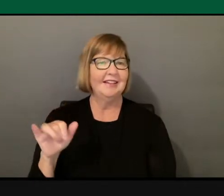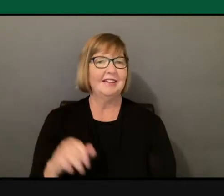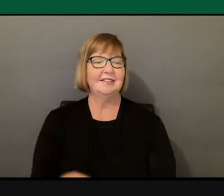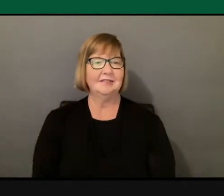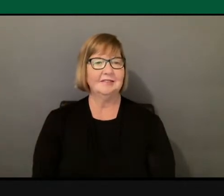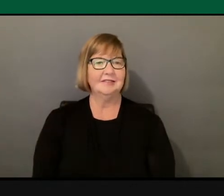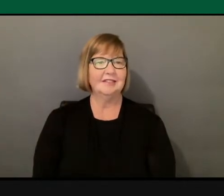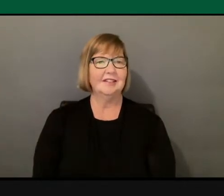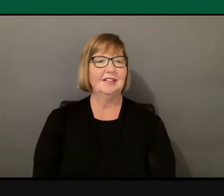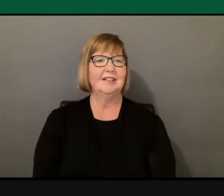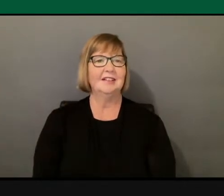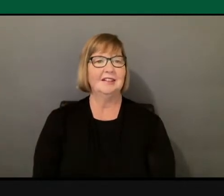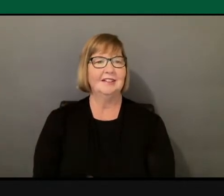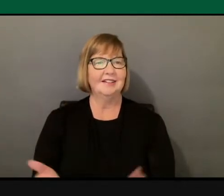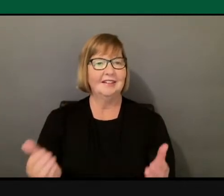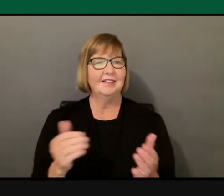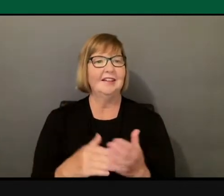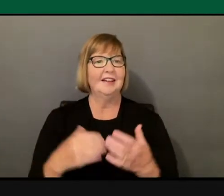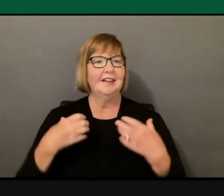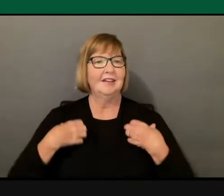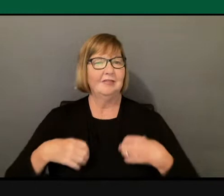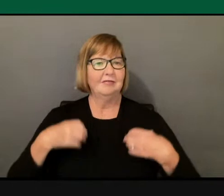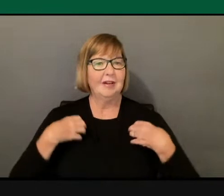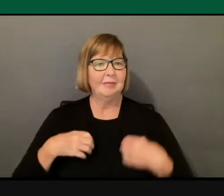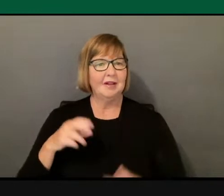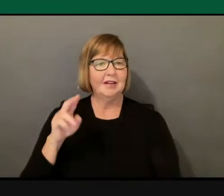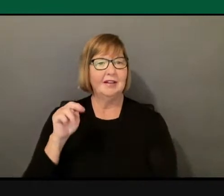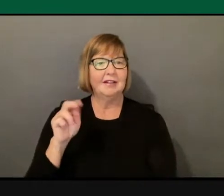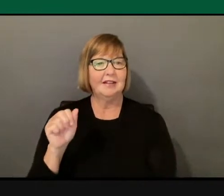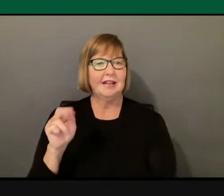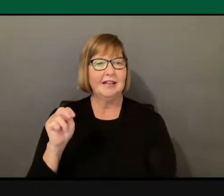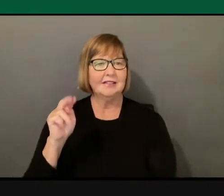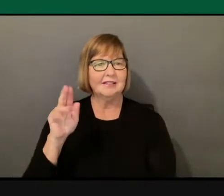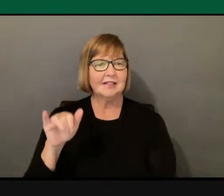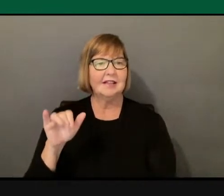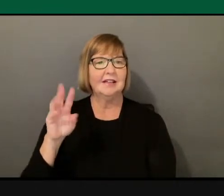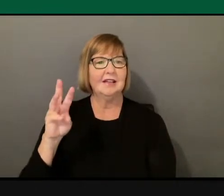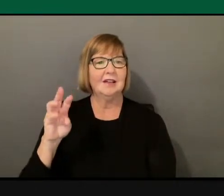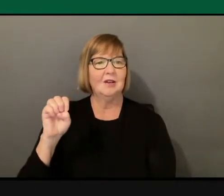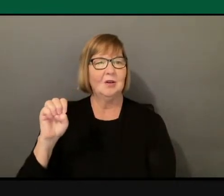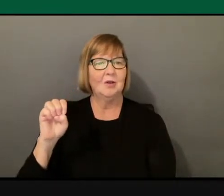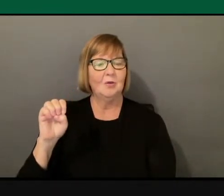Rabbi Nancy Wexler. And Morgan Beattie.